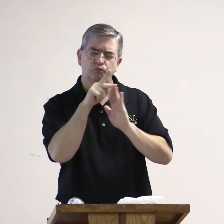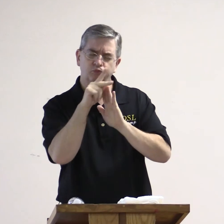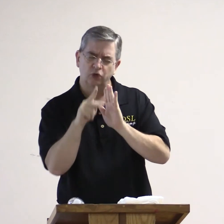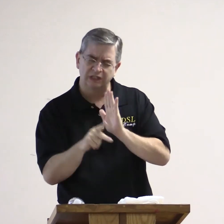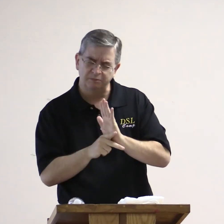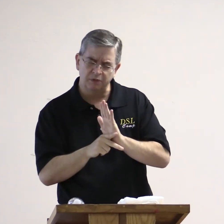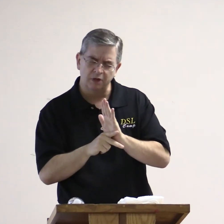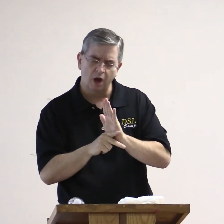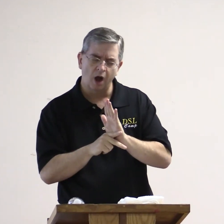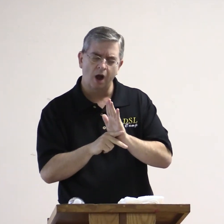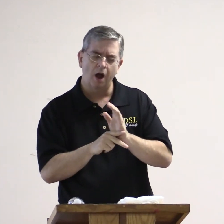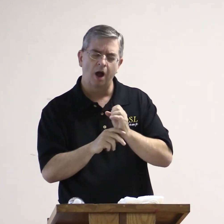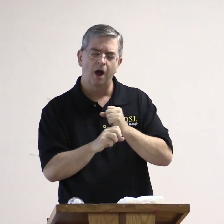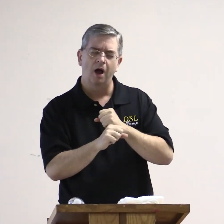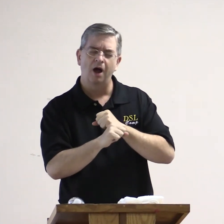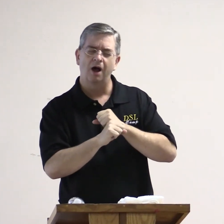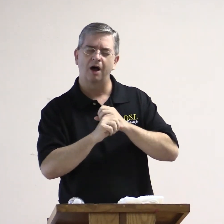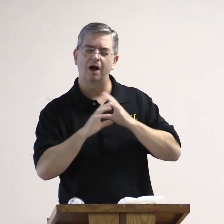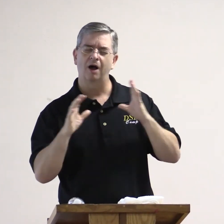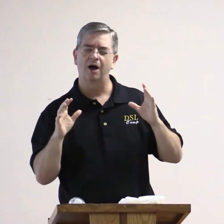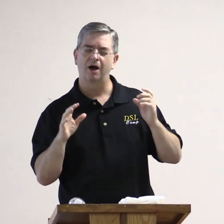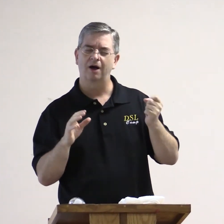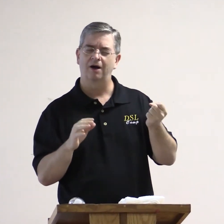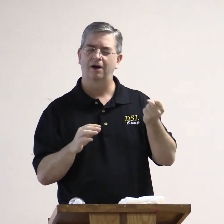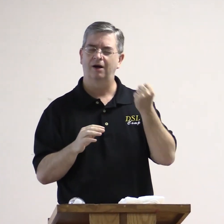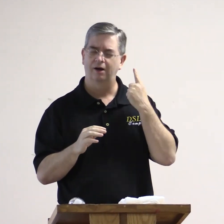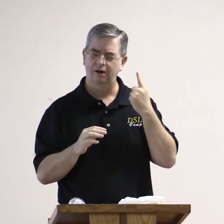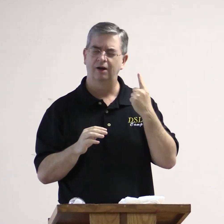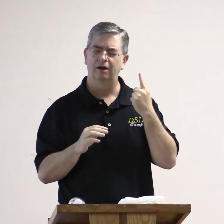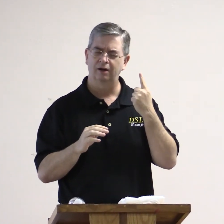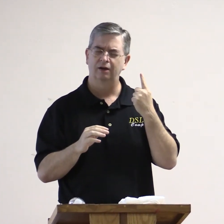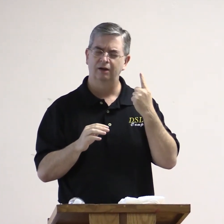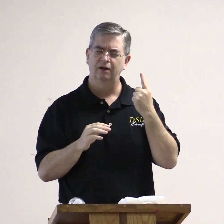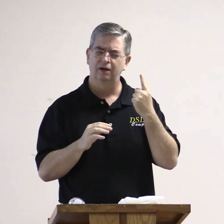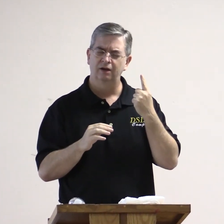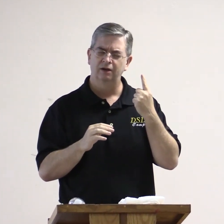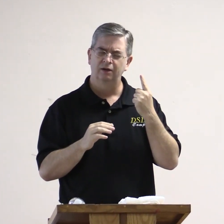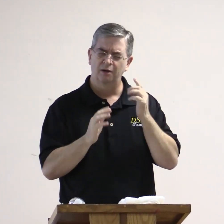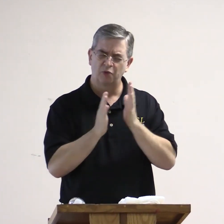To define the principles. And having a clearer understanding.